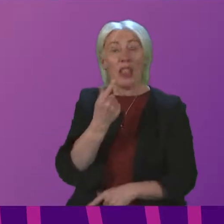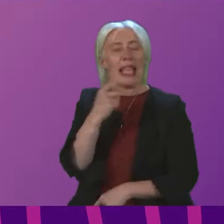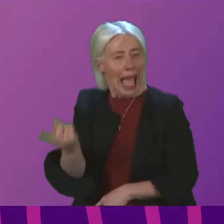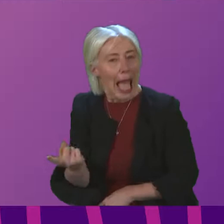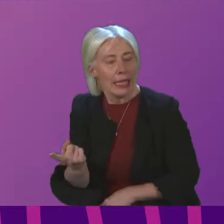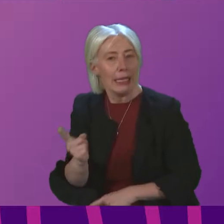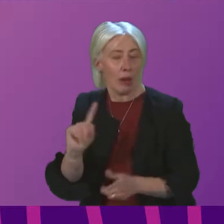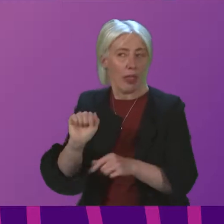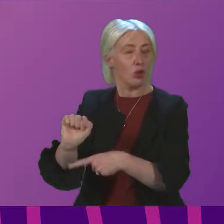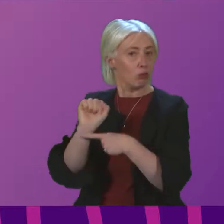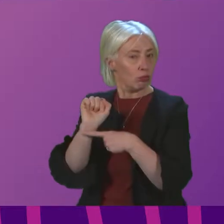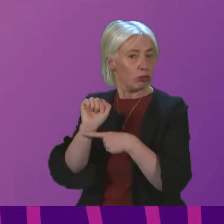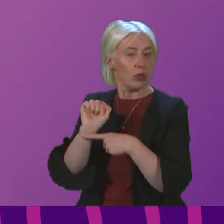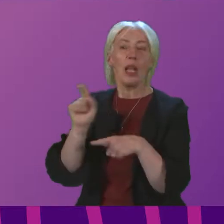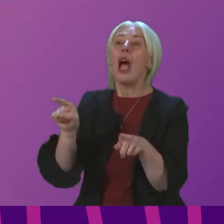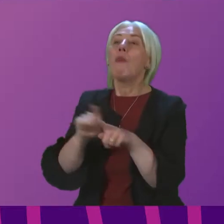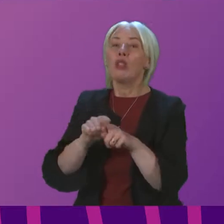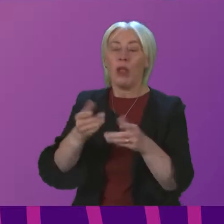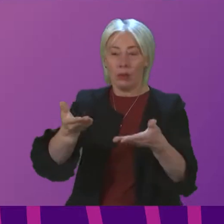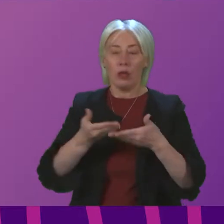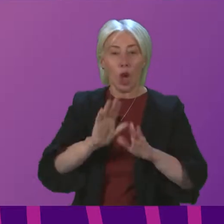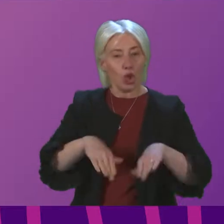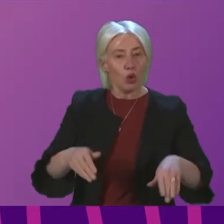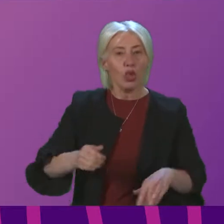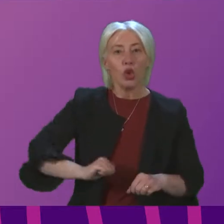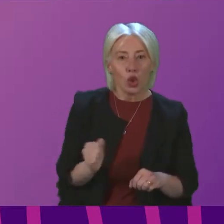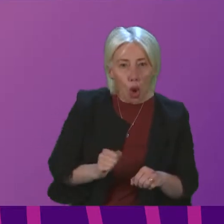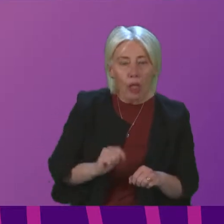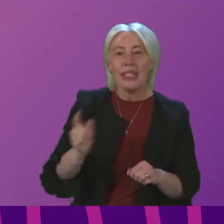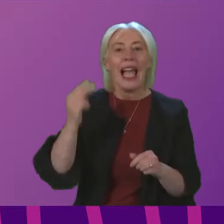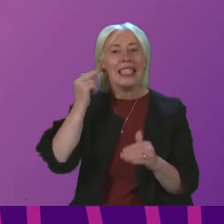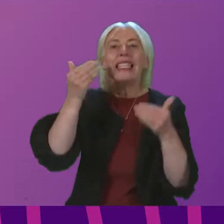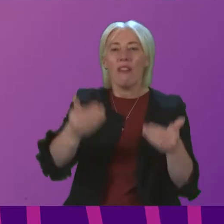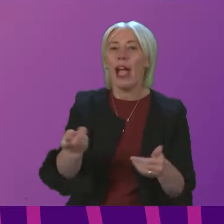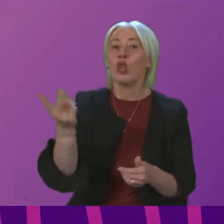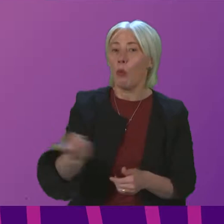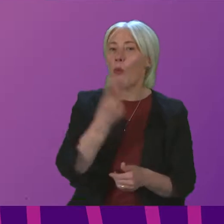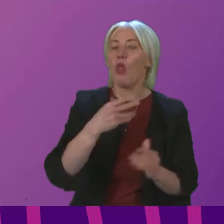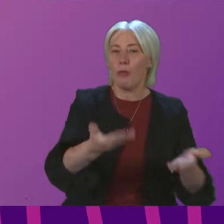Members may wish to note that we have also received submissions from Children's Scotland and Deaf Action.